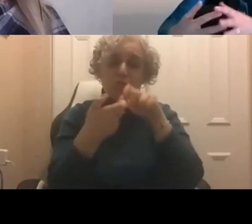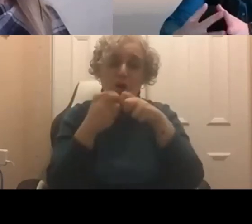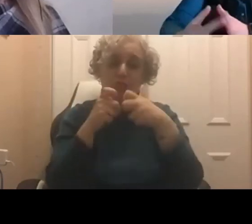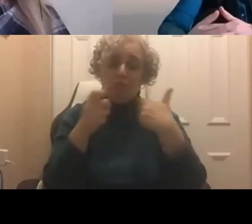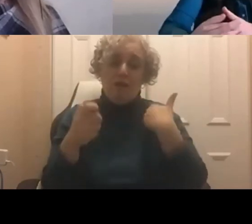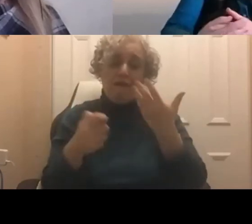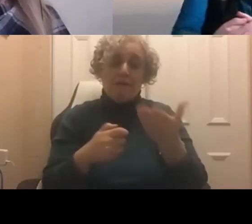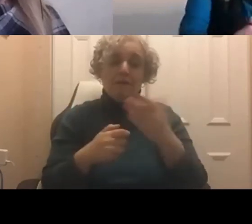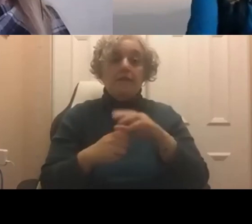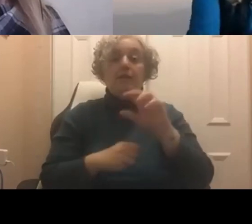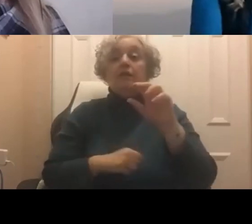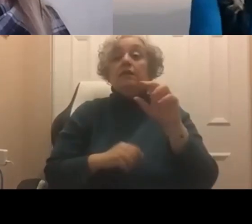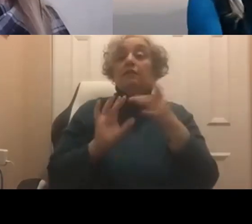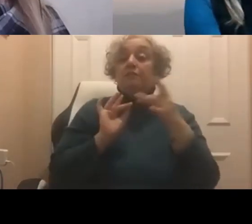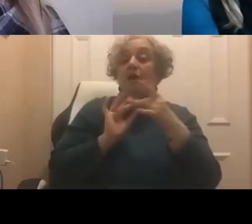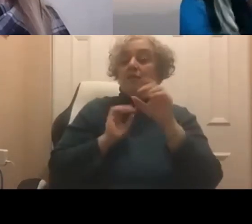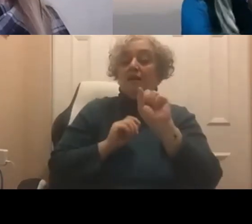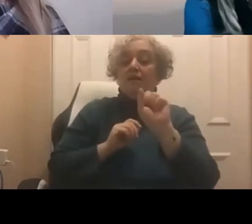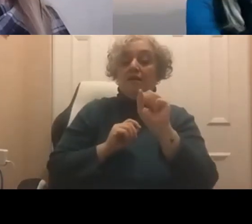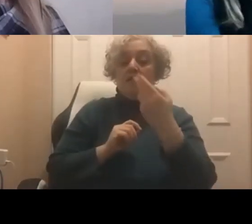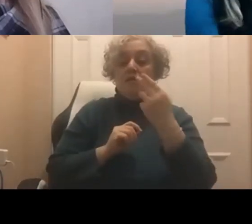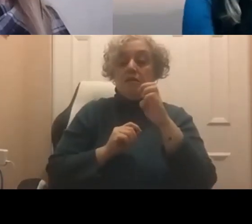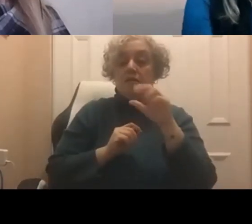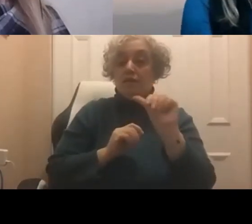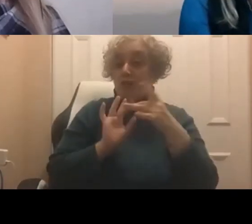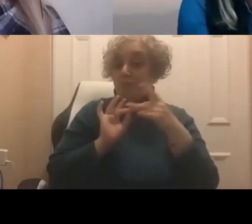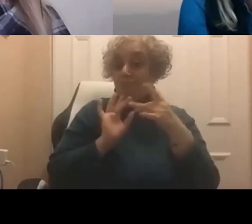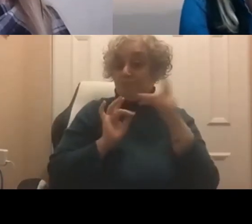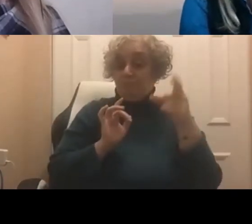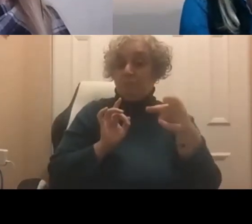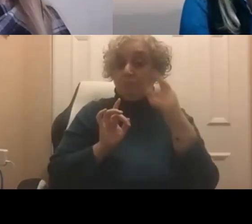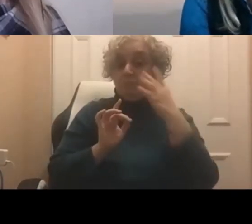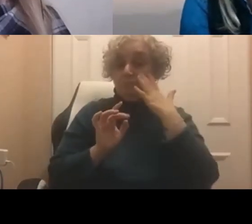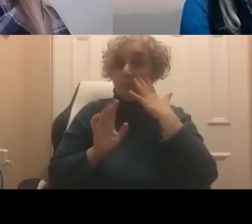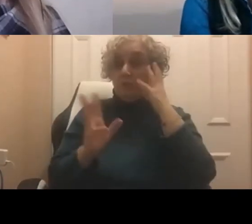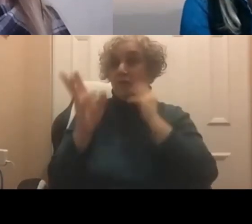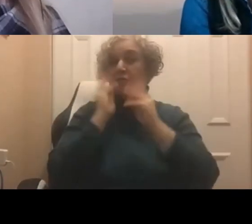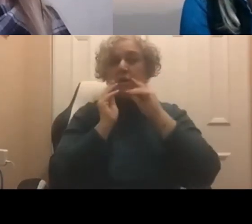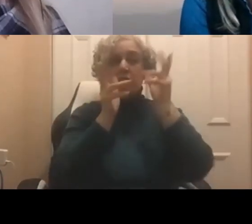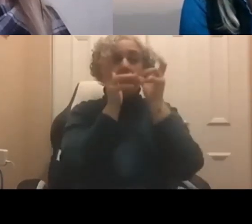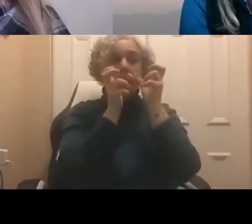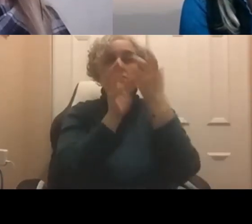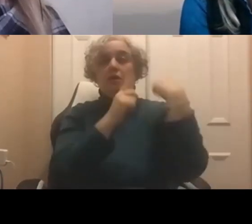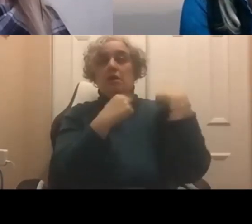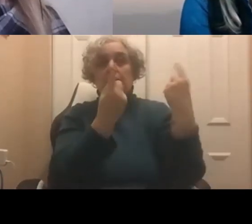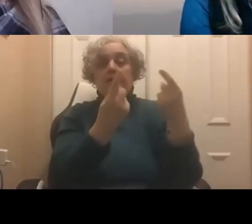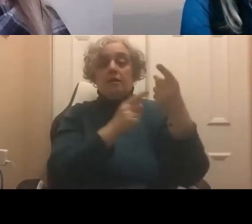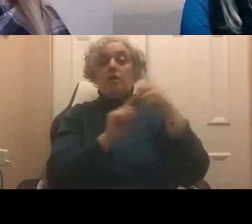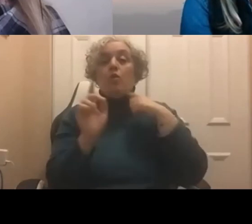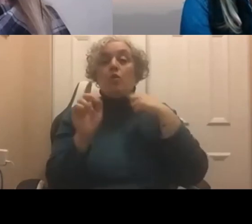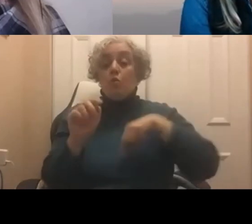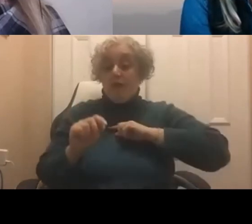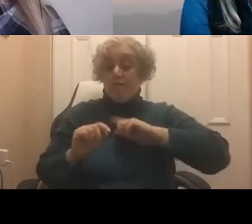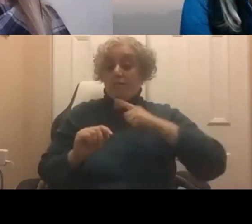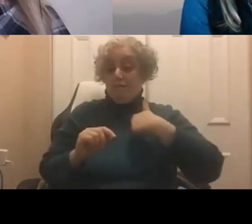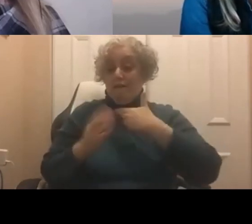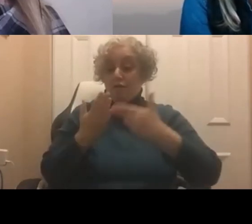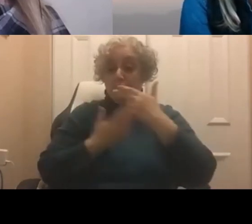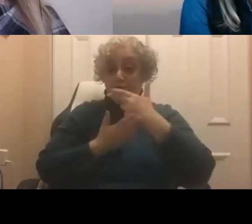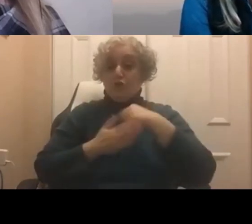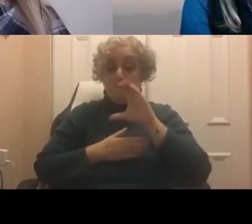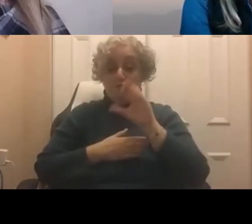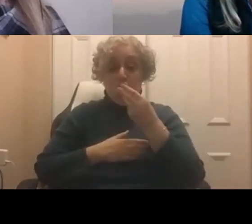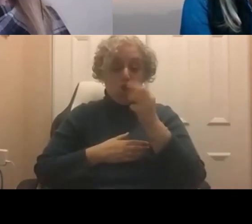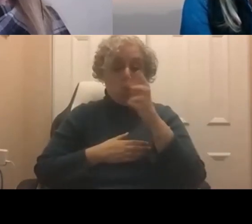This is Shay, and I'm just going to pull from kind of some experiences that we're seeing, because we also monitor kind of the